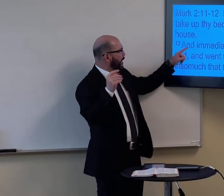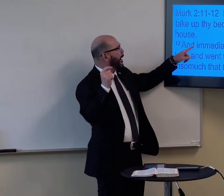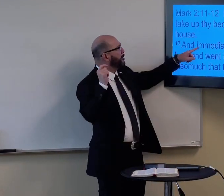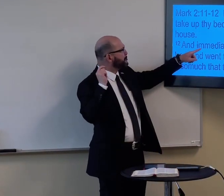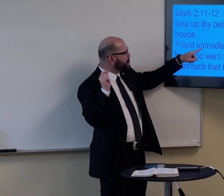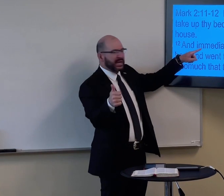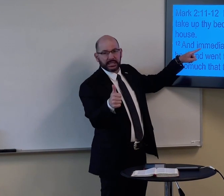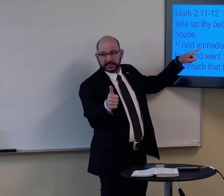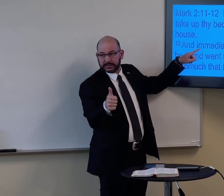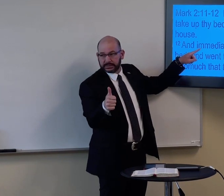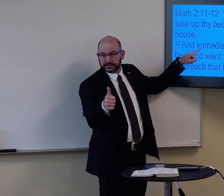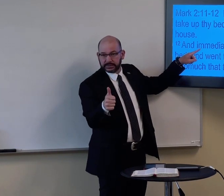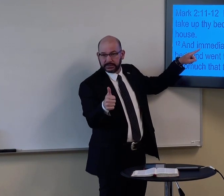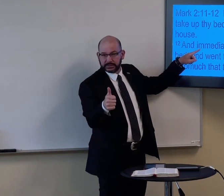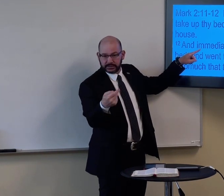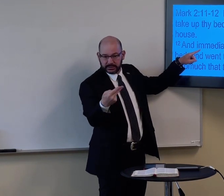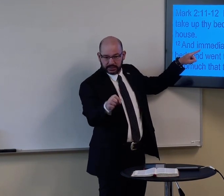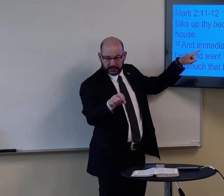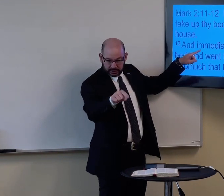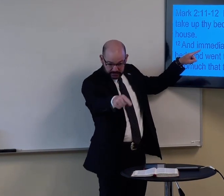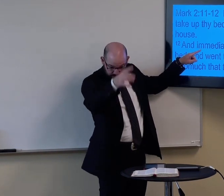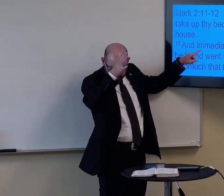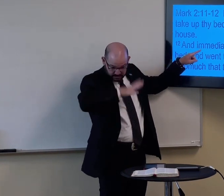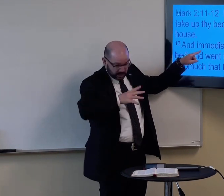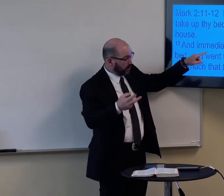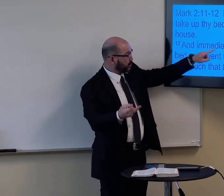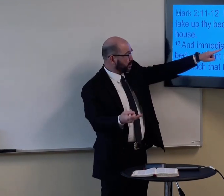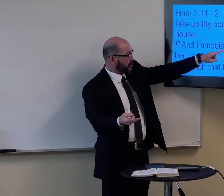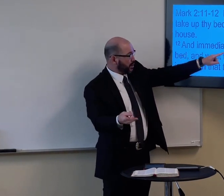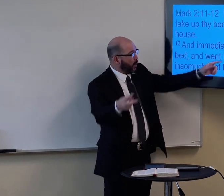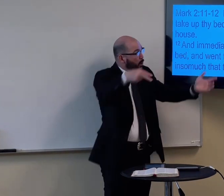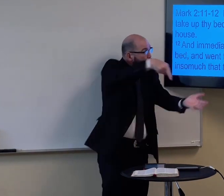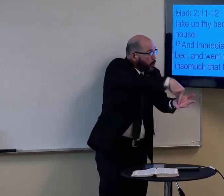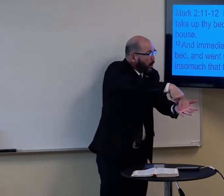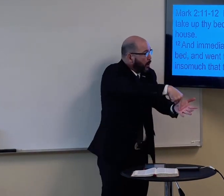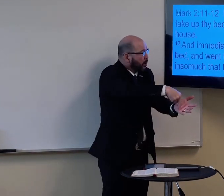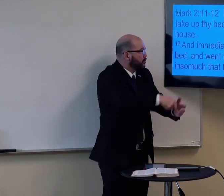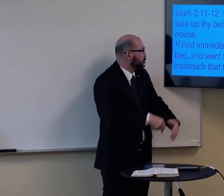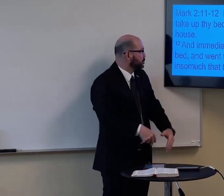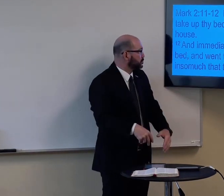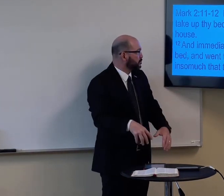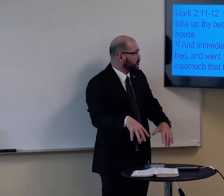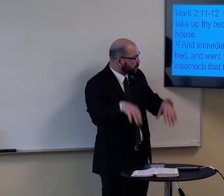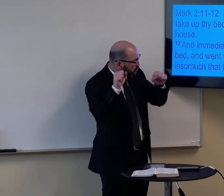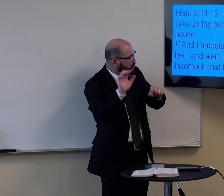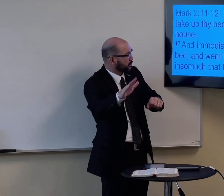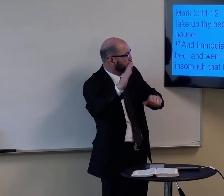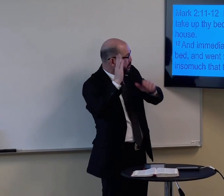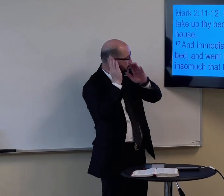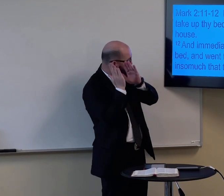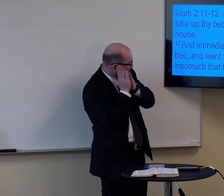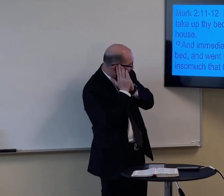And immediately, this man, he arose, and took up his bed,